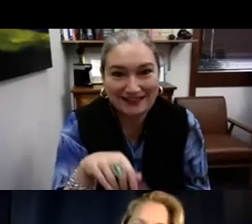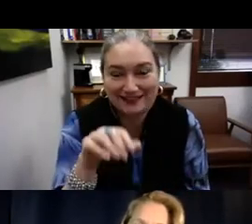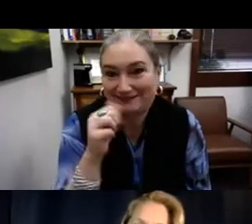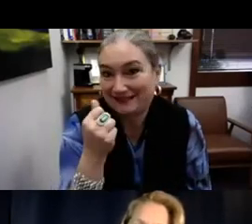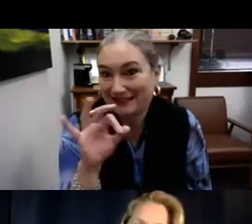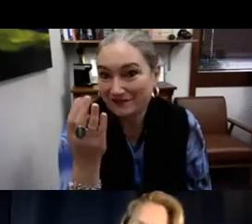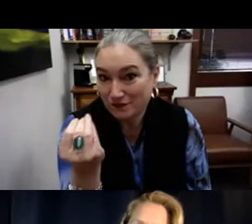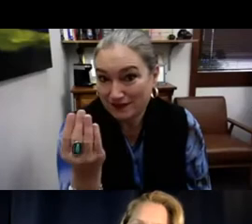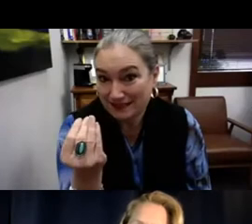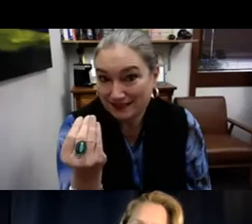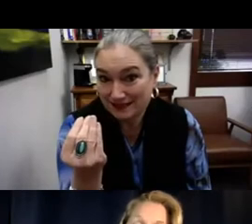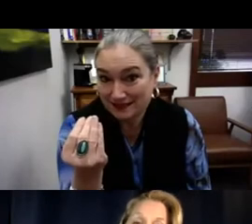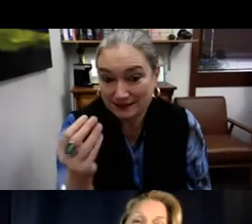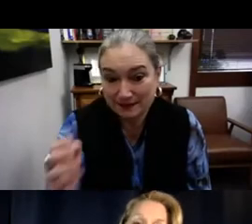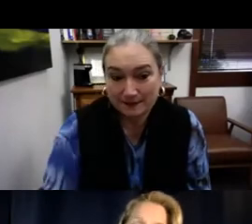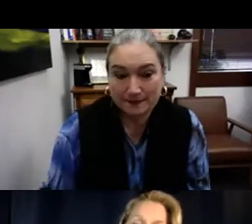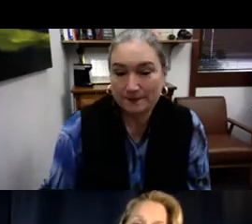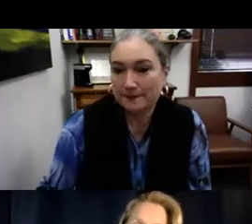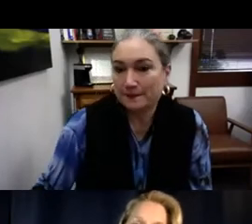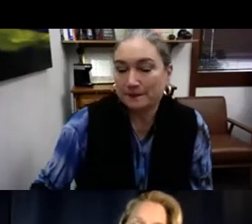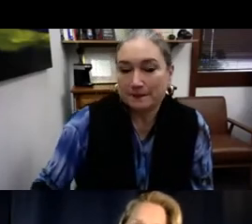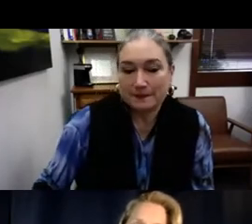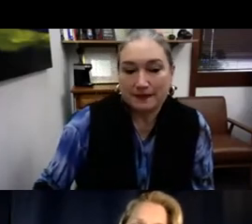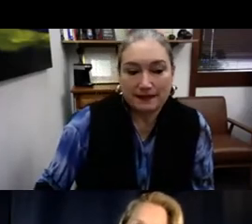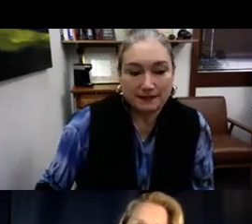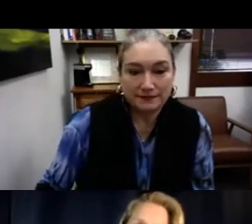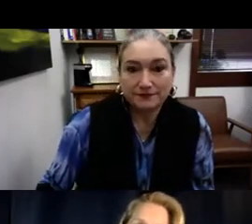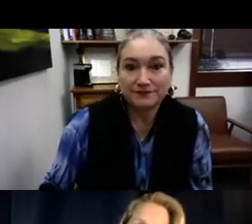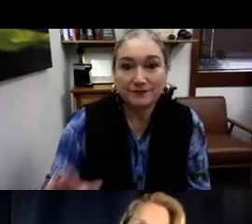the children in the oral model. This, what this happened in 1914.